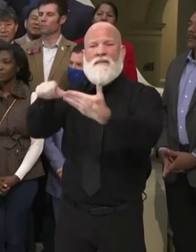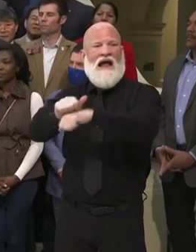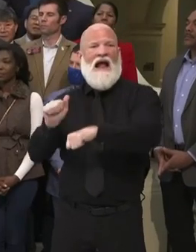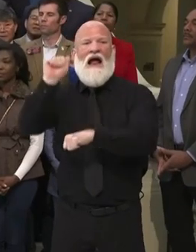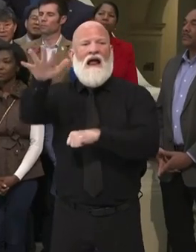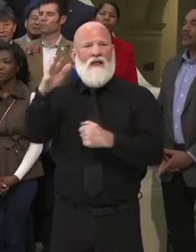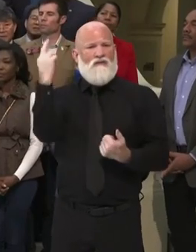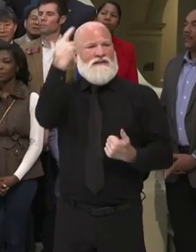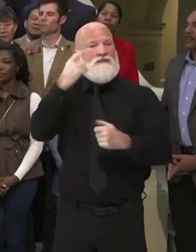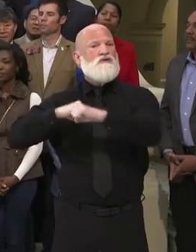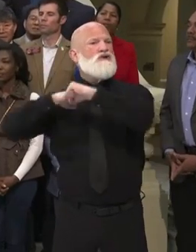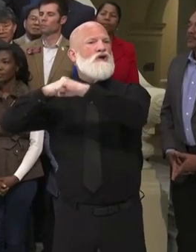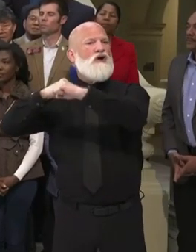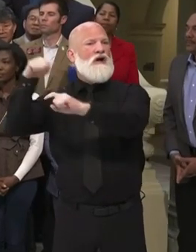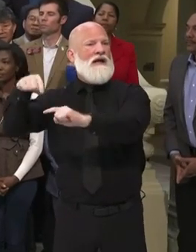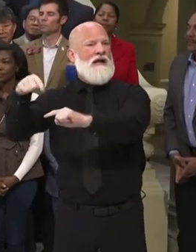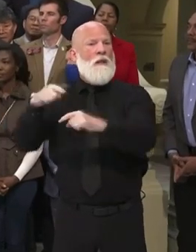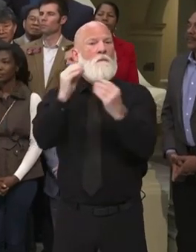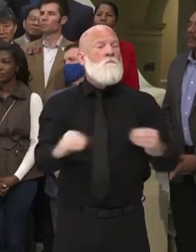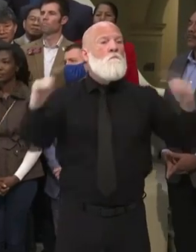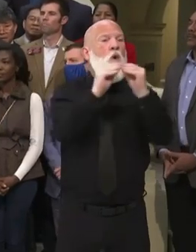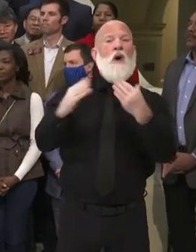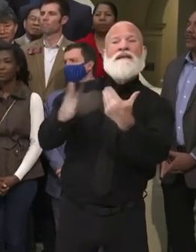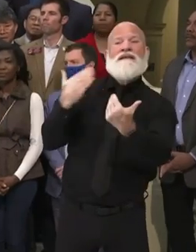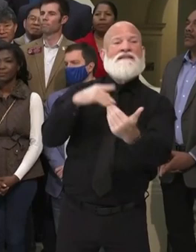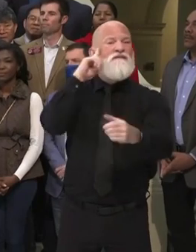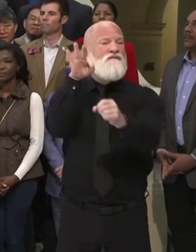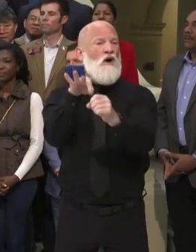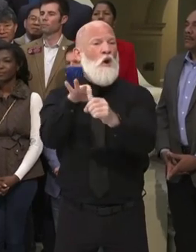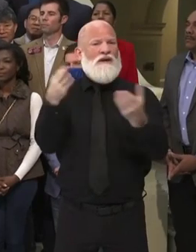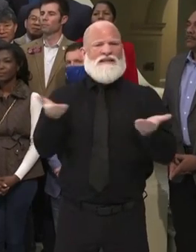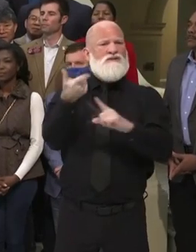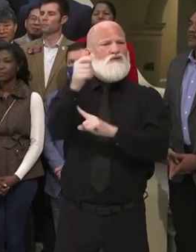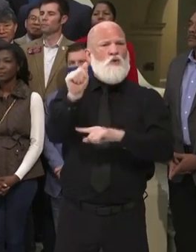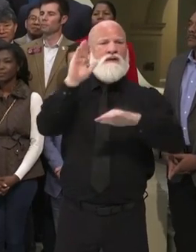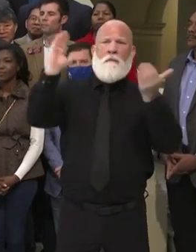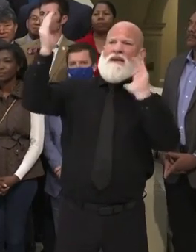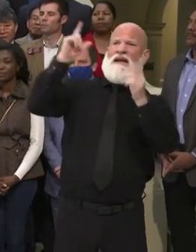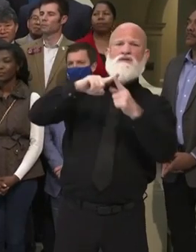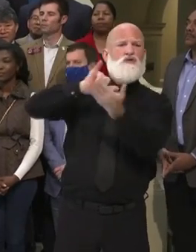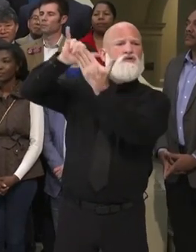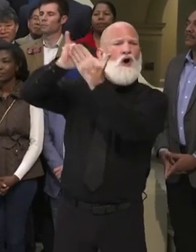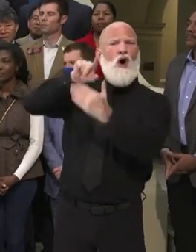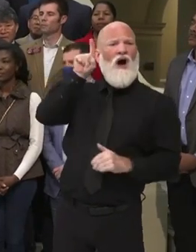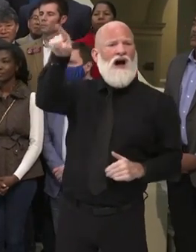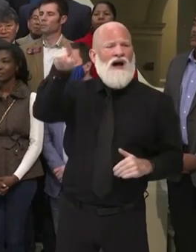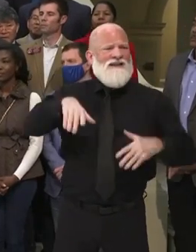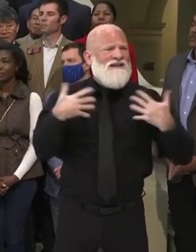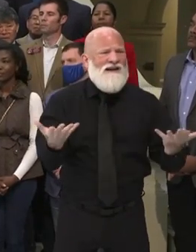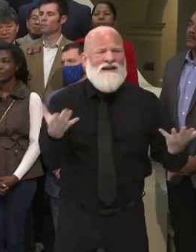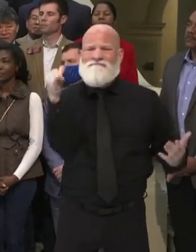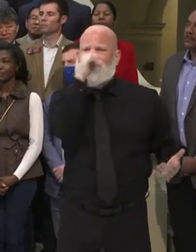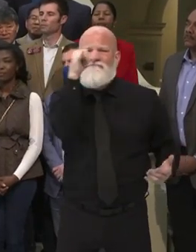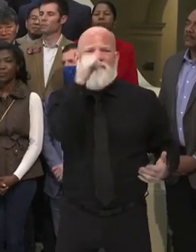It's easier to vote in Georgia than it is in New York. Even more ridiculous is that MLB didn't cite a